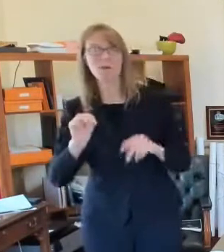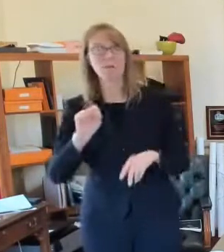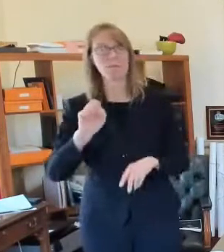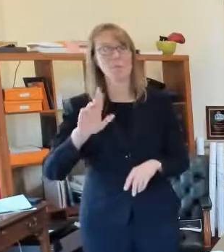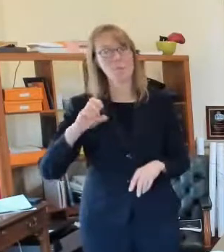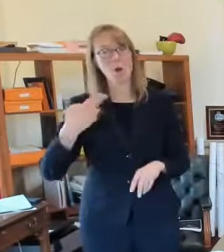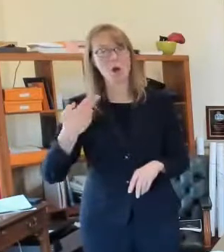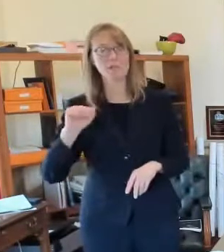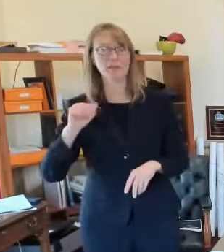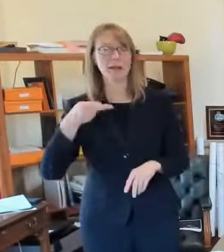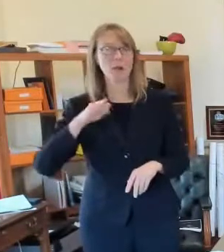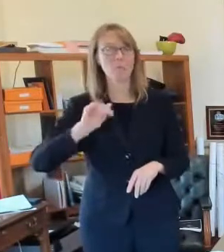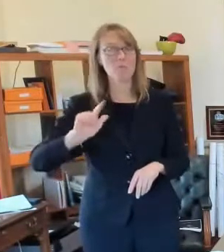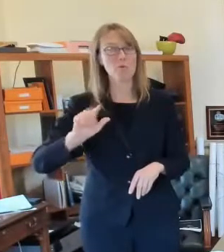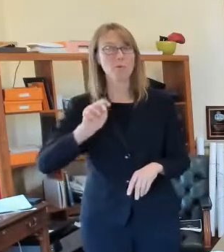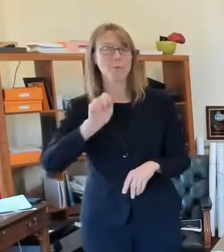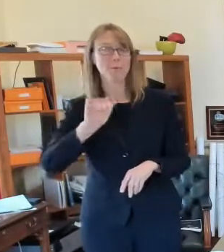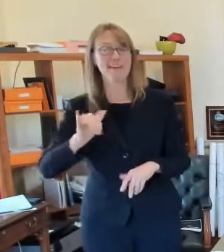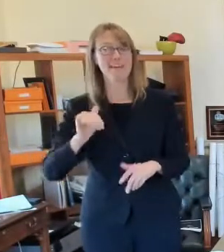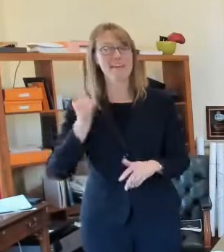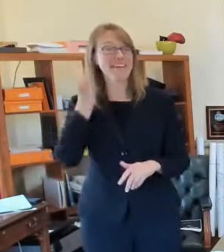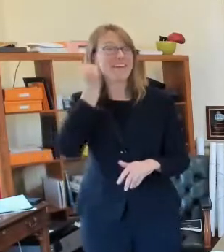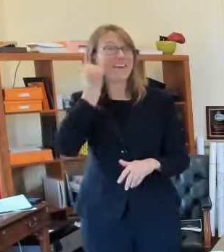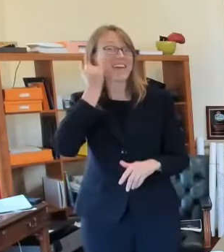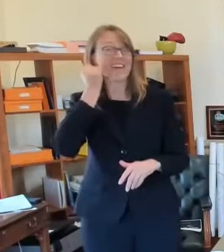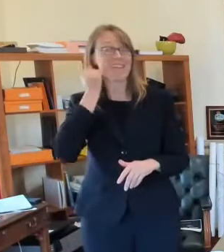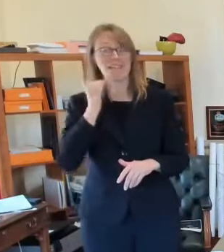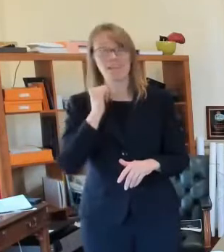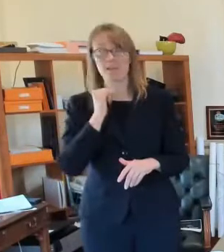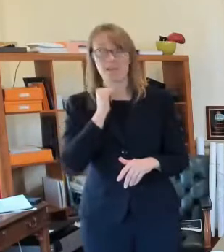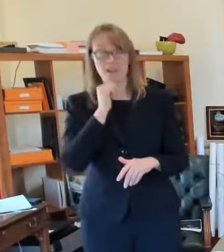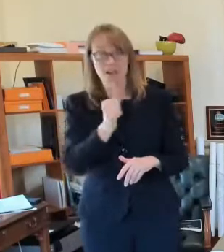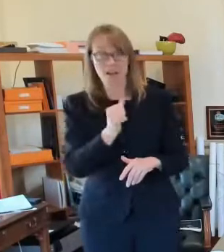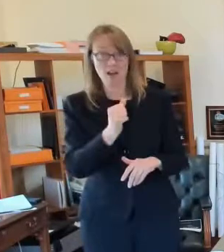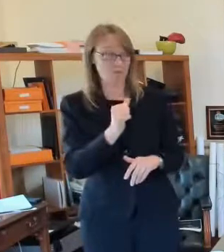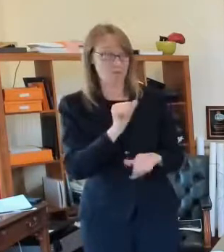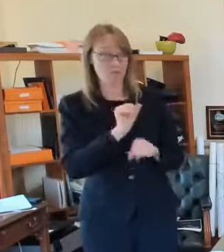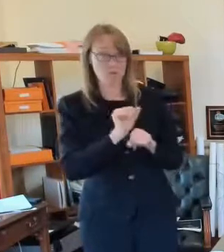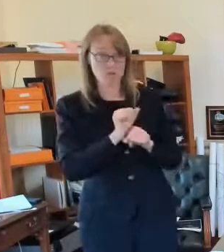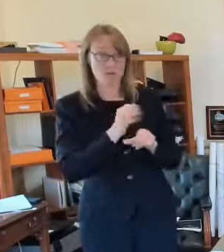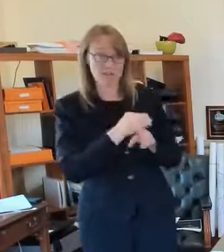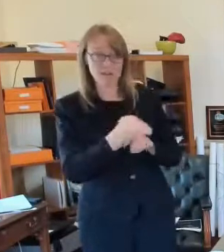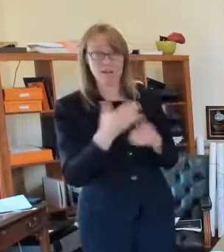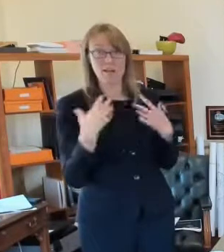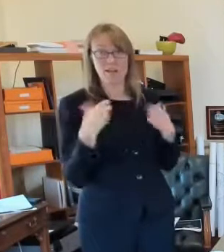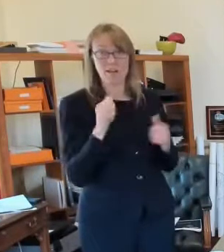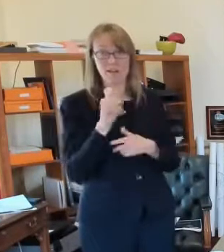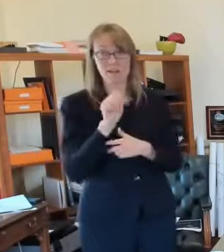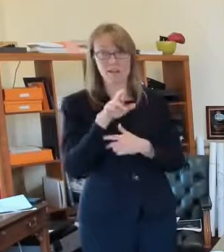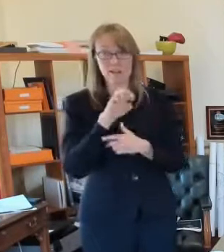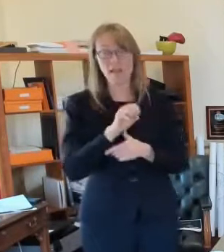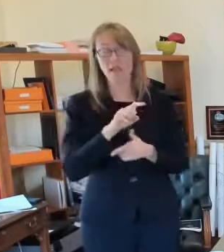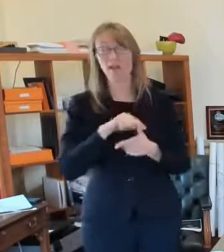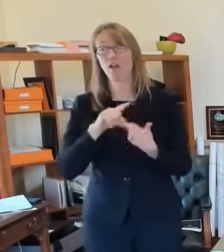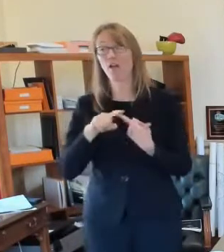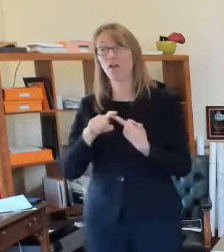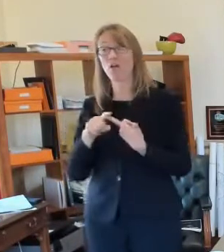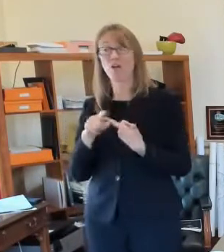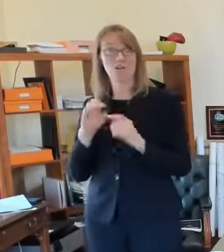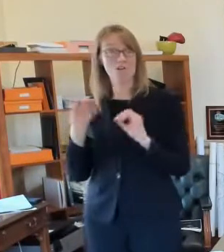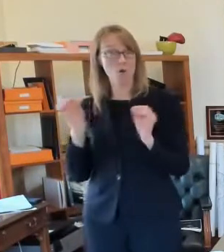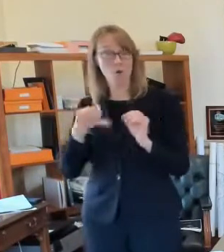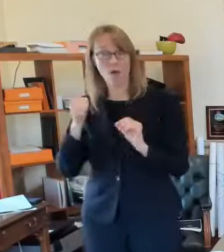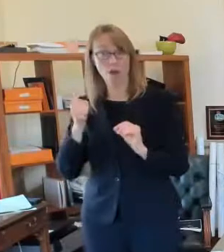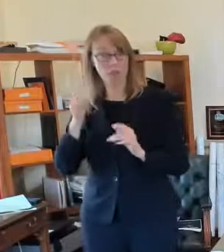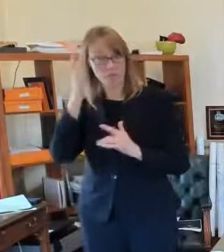no underlying conditions or uh isn't a health care worker is able to get the vaccine but we'll see